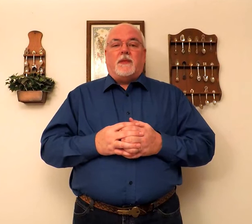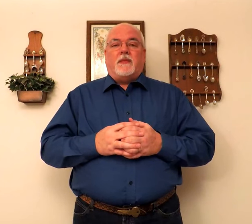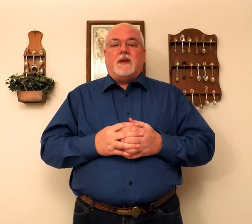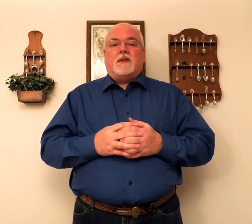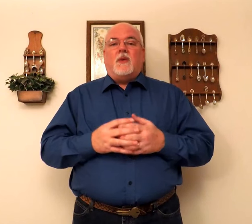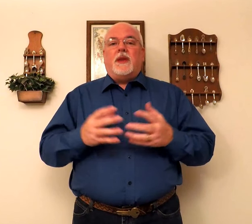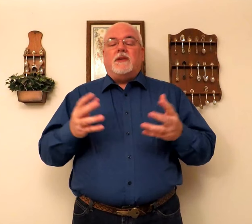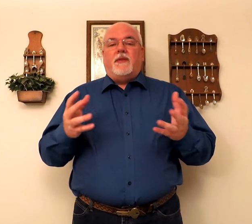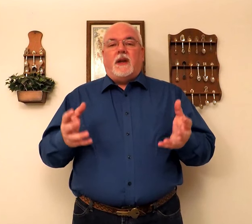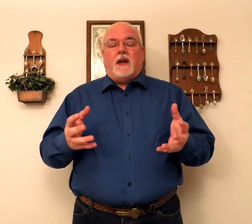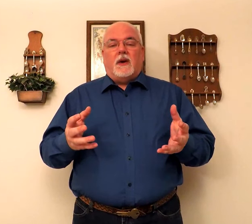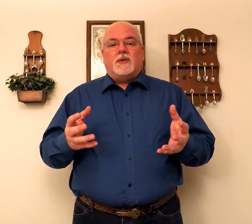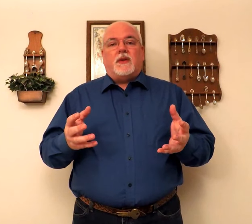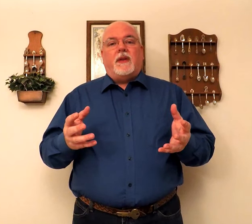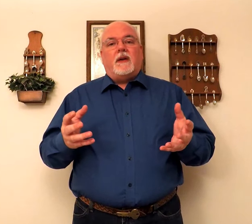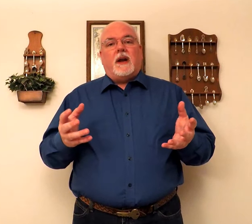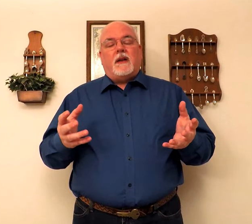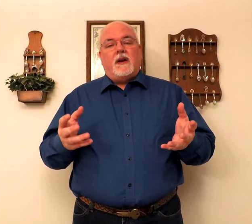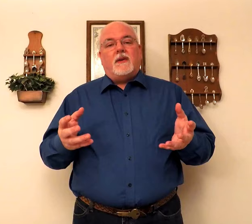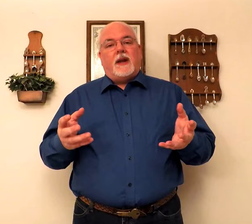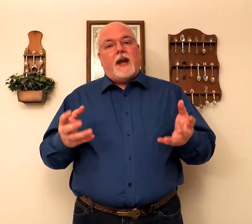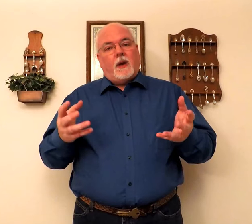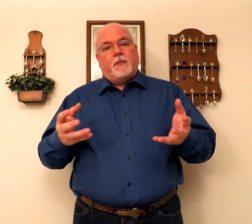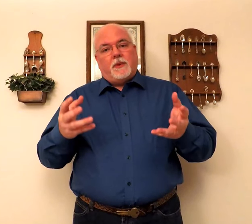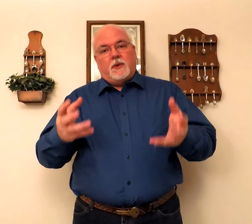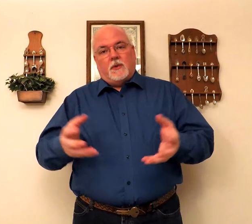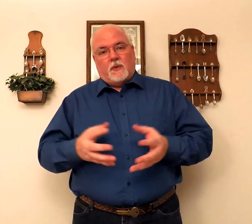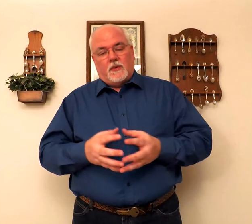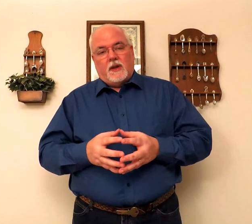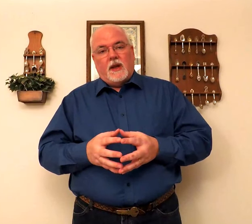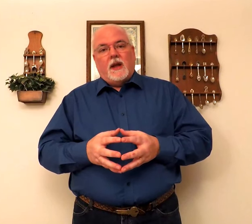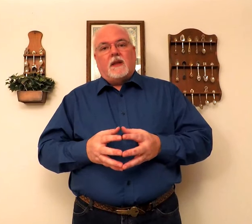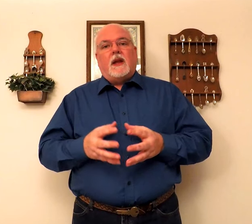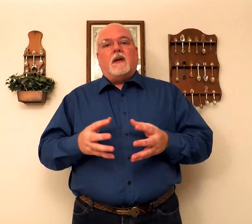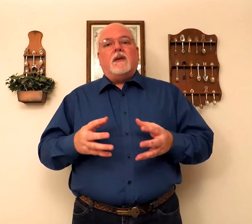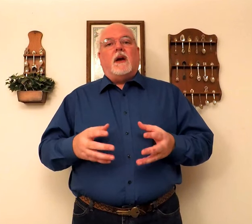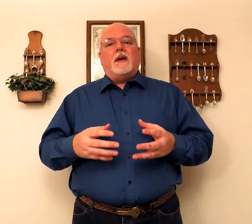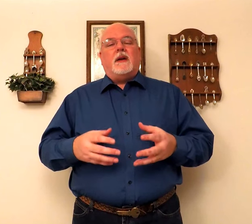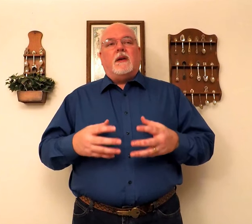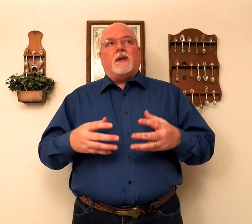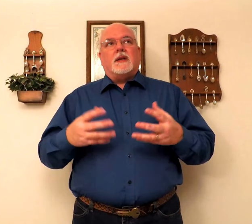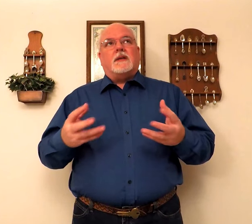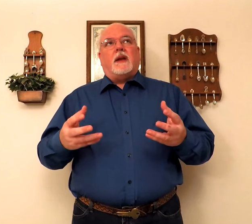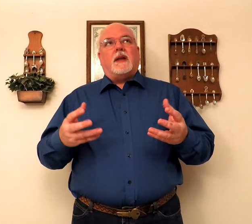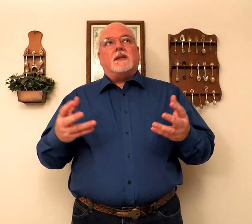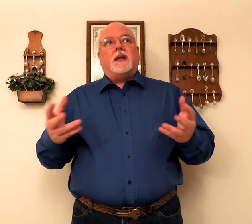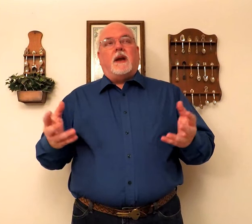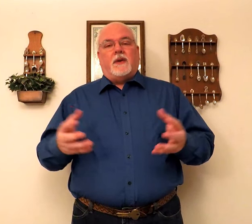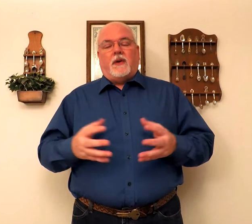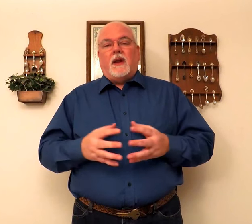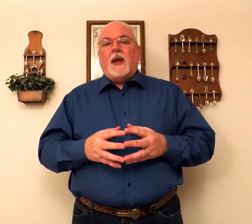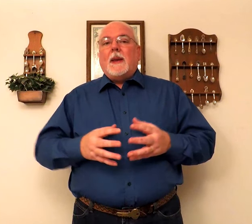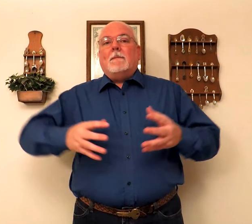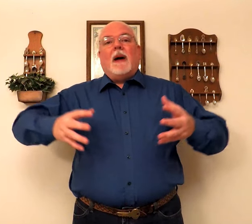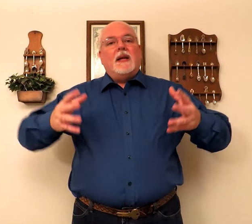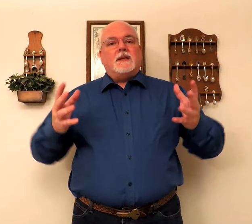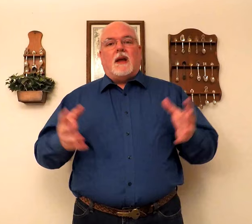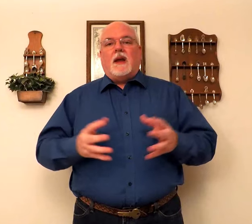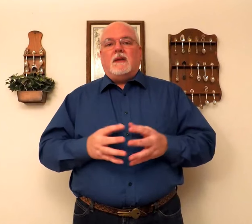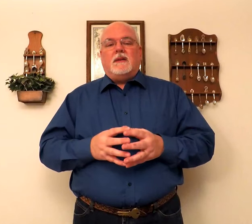So, these videos, they're here to help you. They are not here to set a standard. My signs